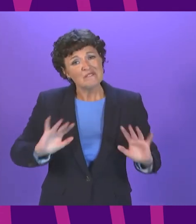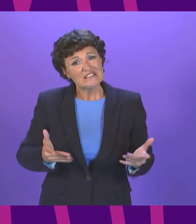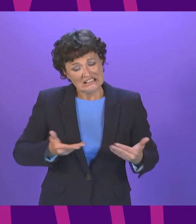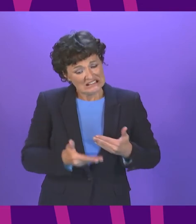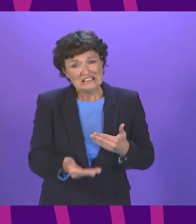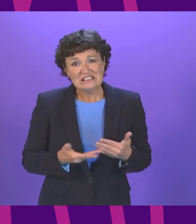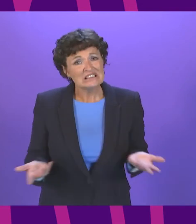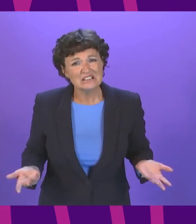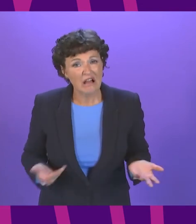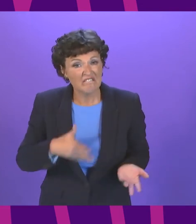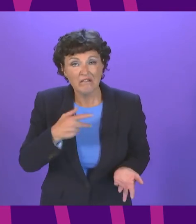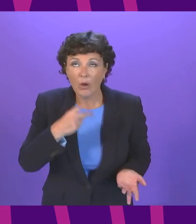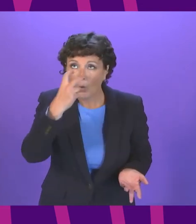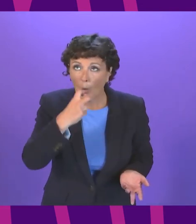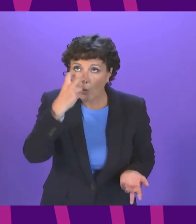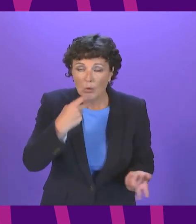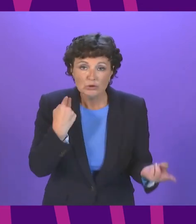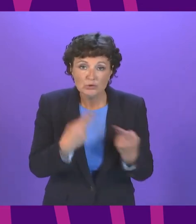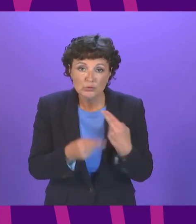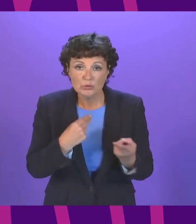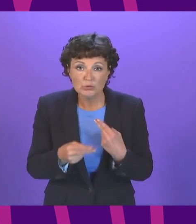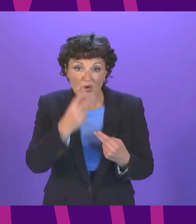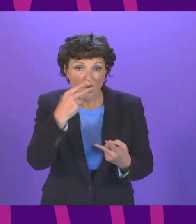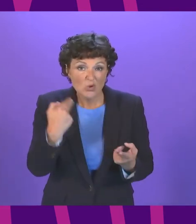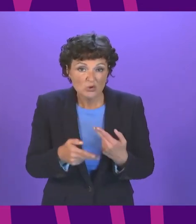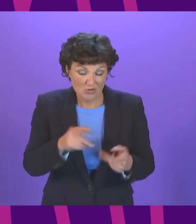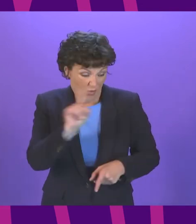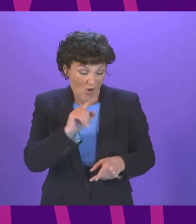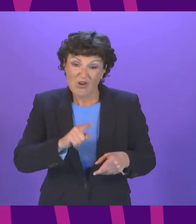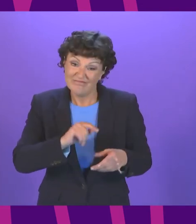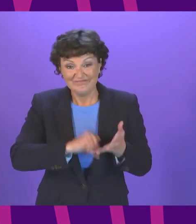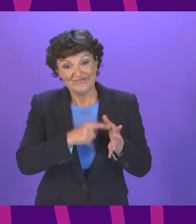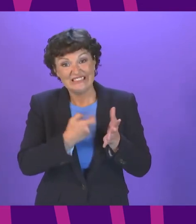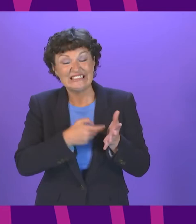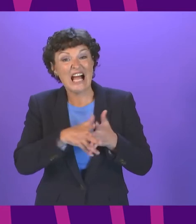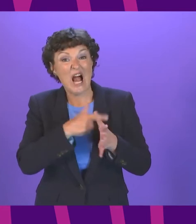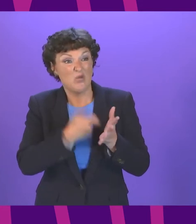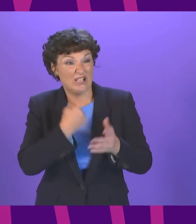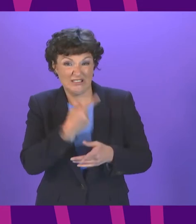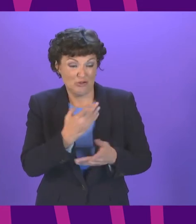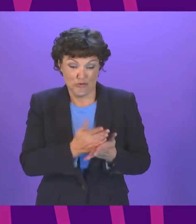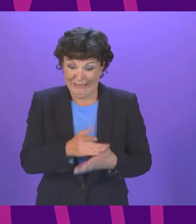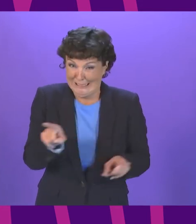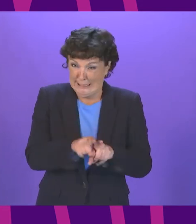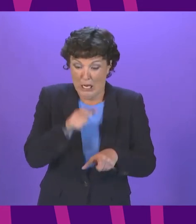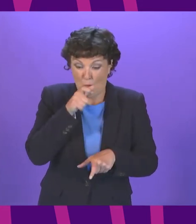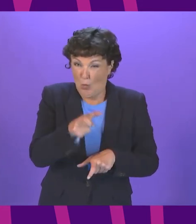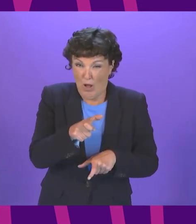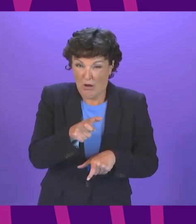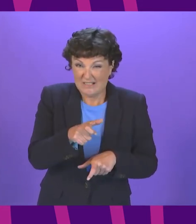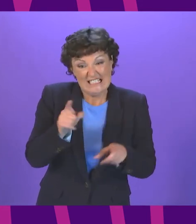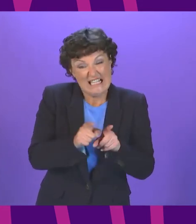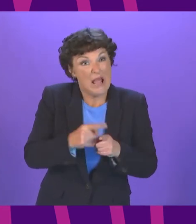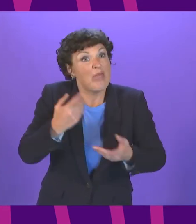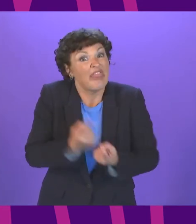but rather old hype reheated and as Sarawar just said rebadged indeed we've heard many of these